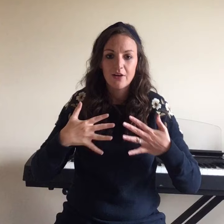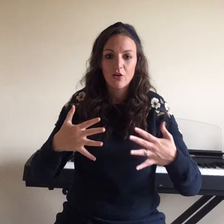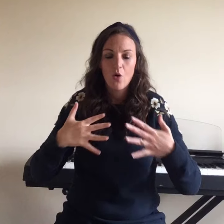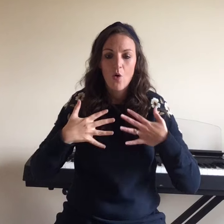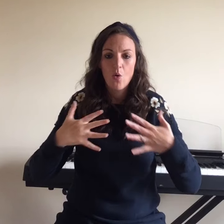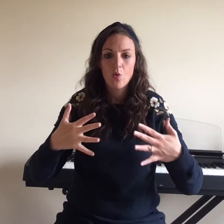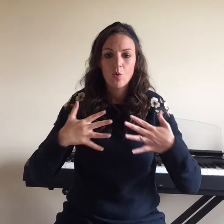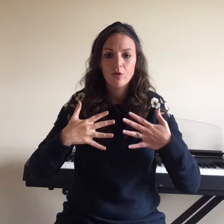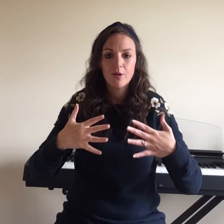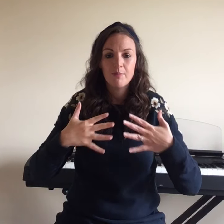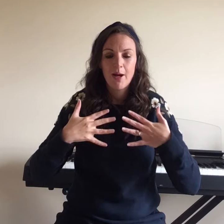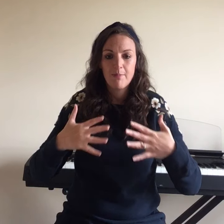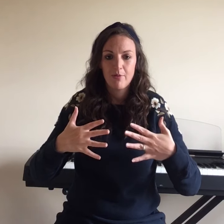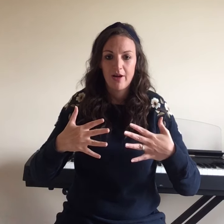And hold my breath.